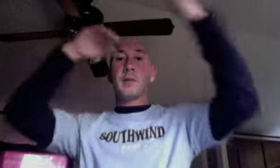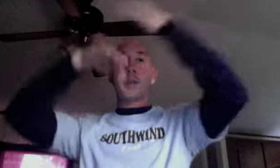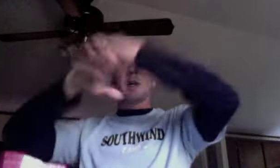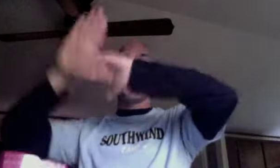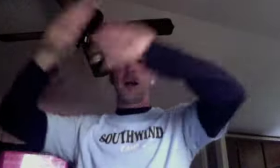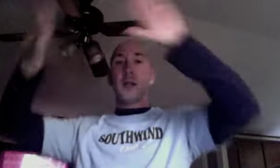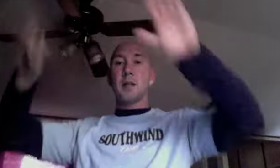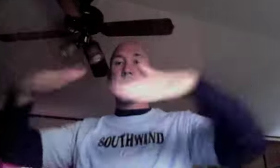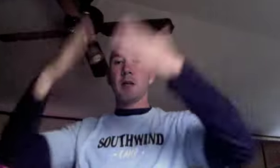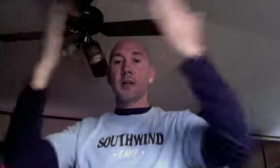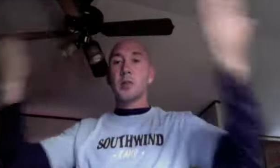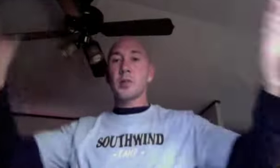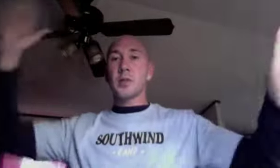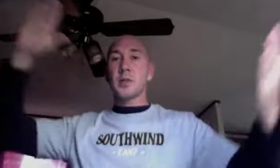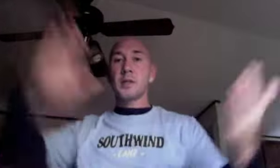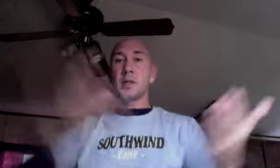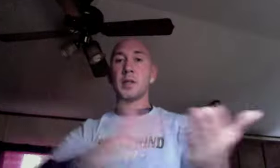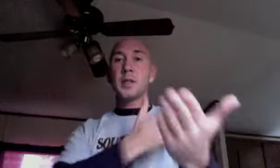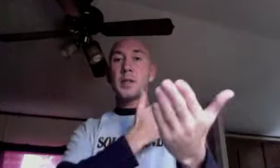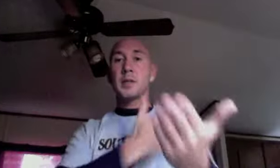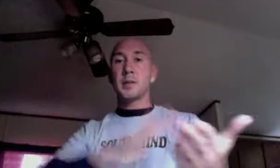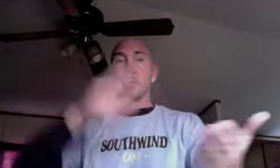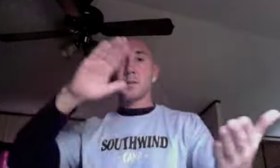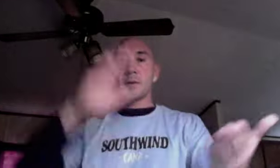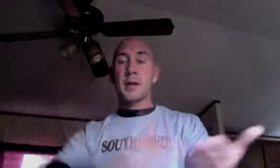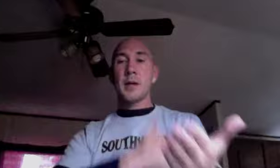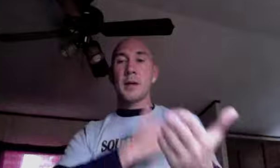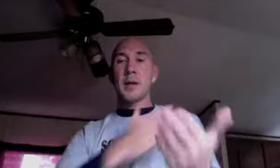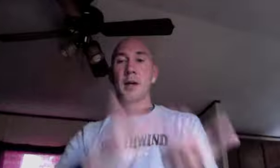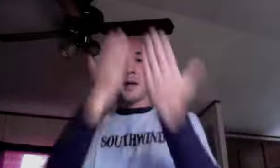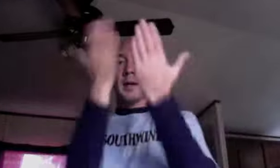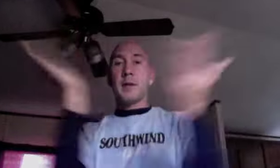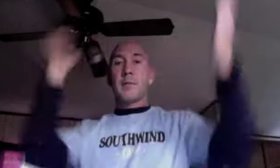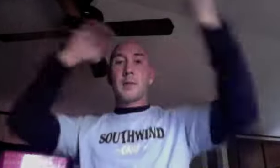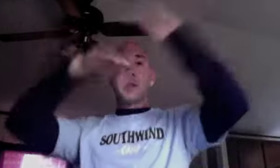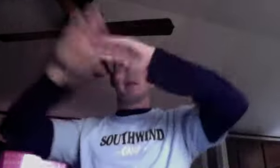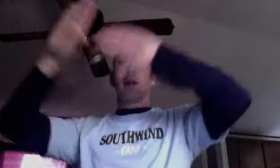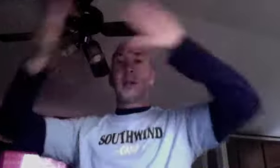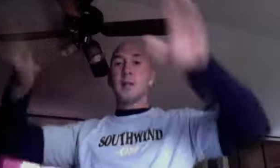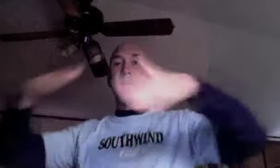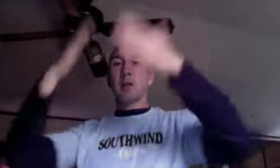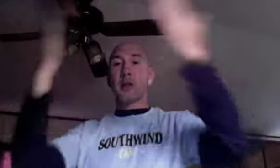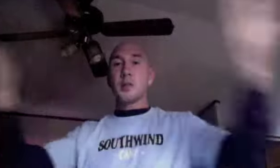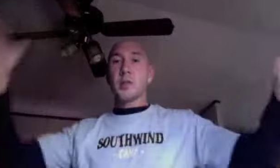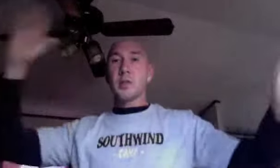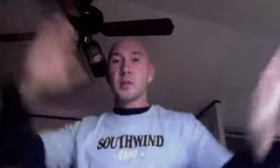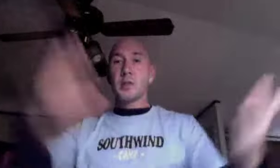and nature sing, heaven and nature sing.